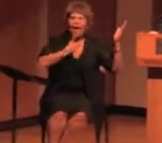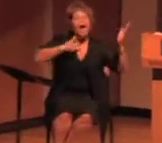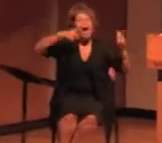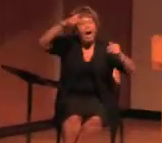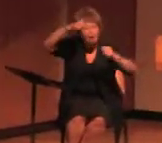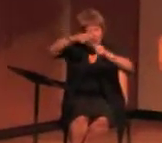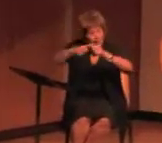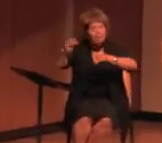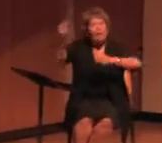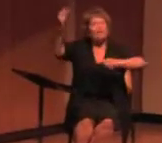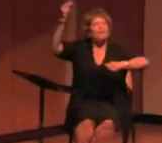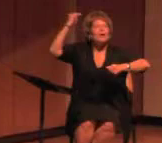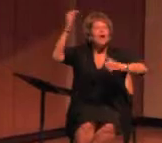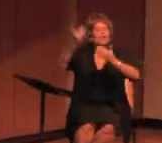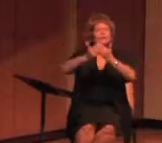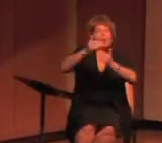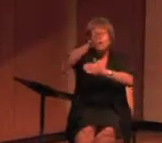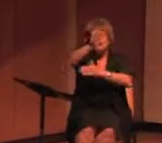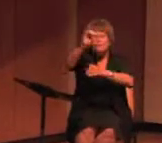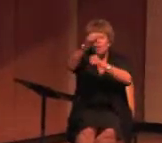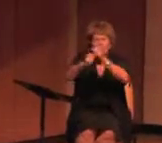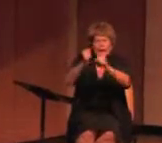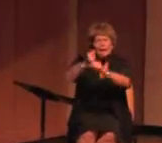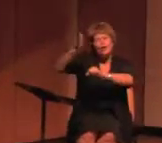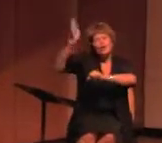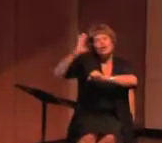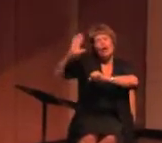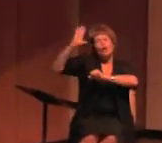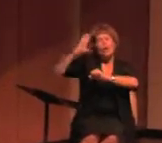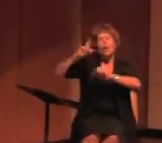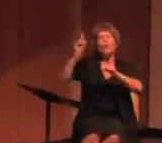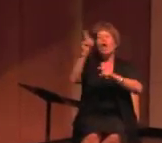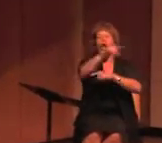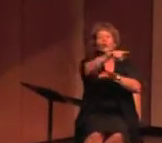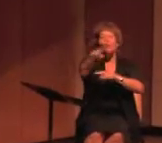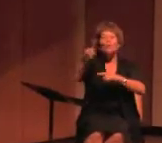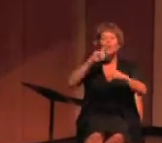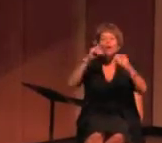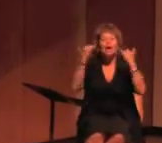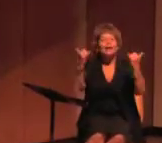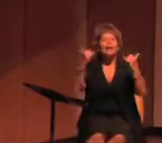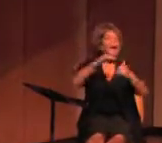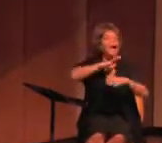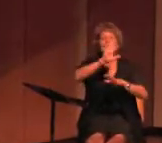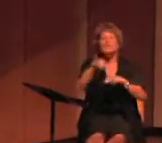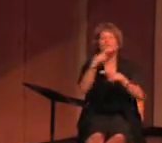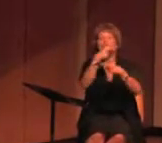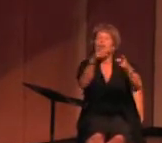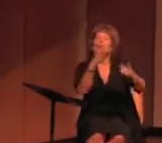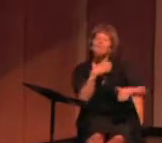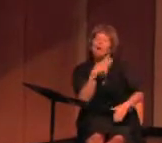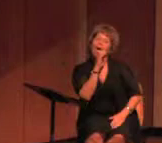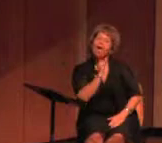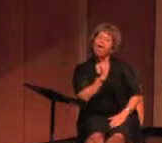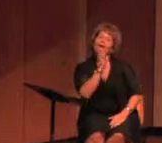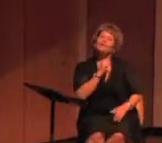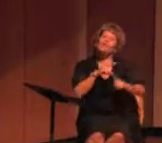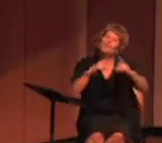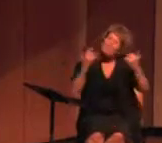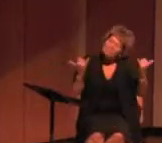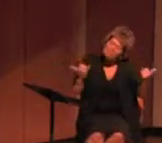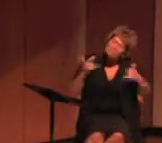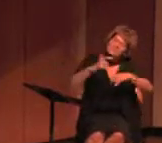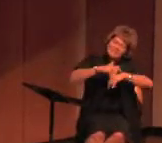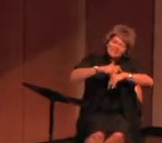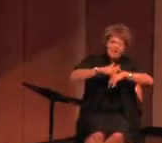remember it was almost 40 years ago when I was where you are right now. I never give away my age, but this is one of those times.